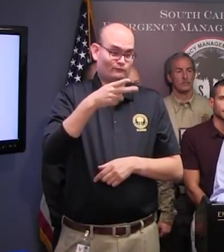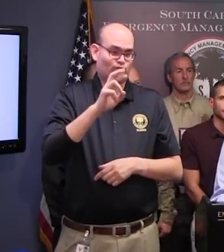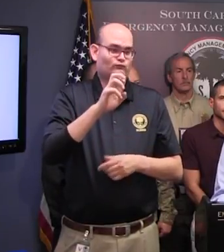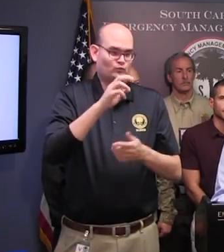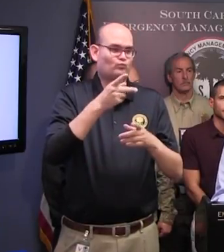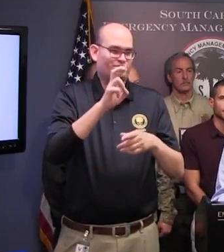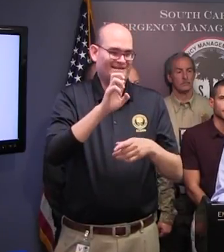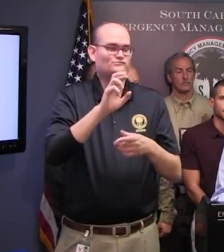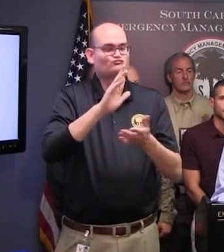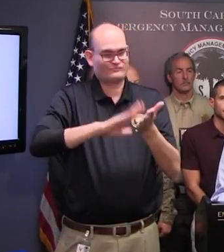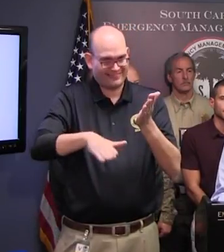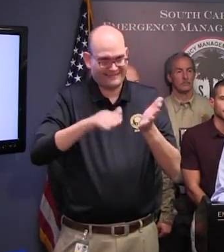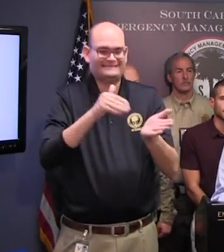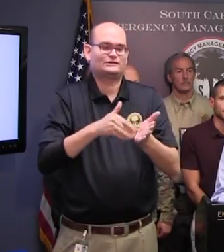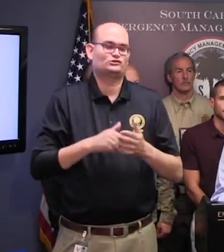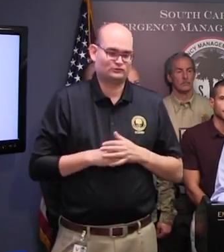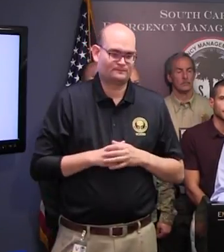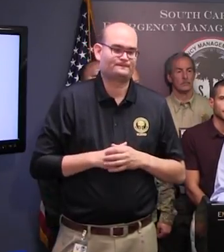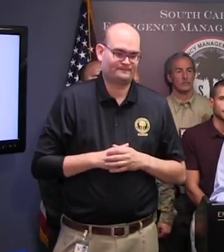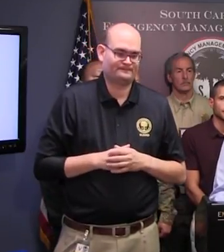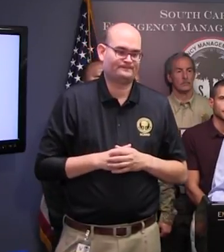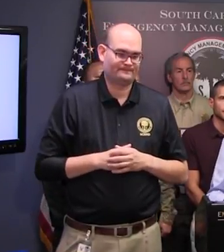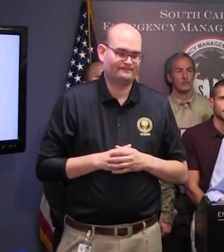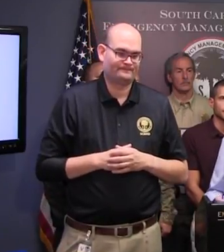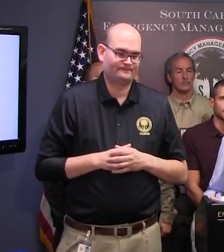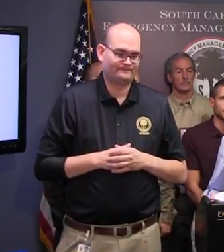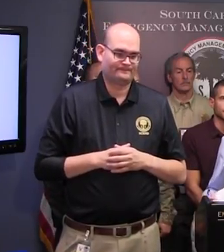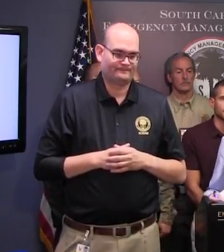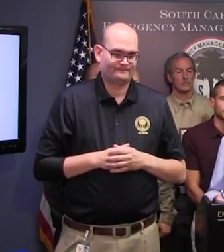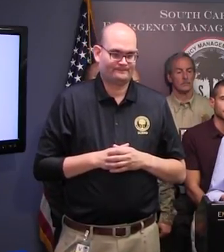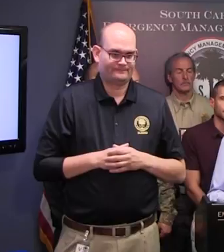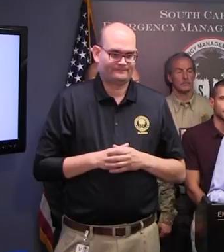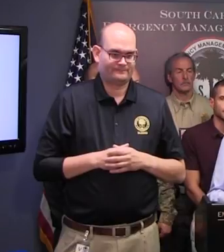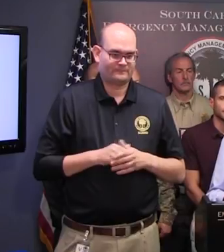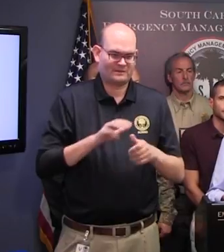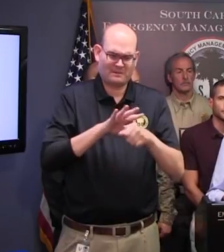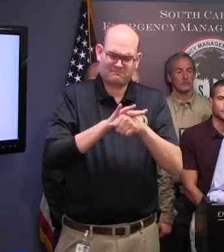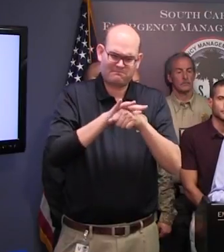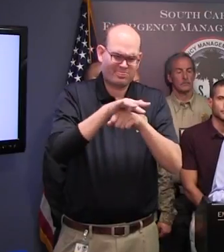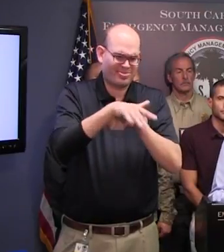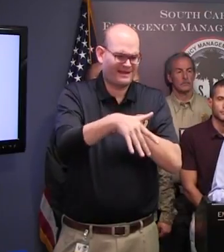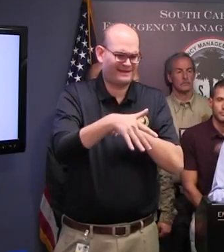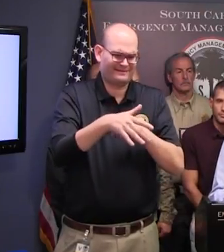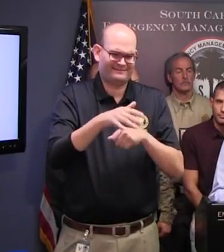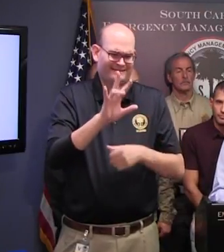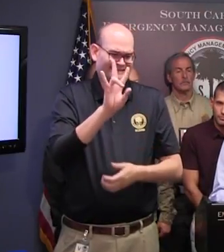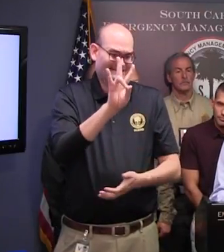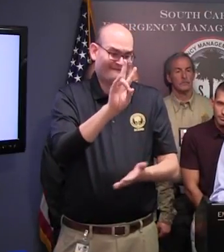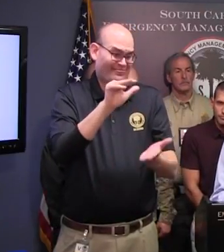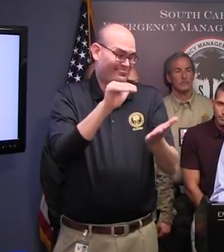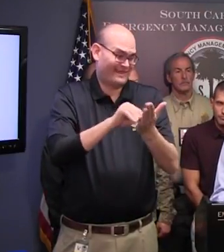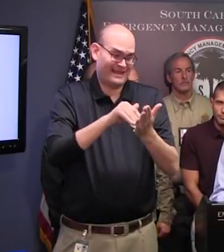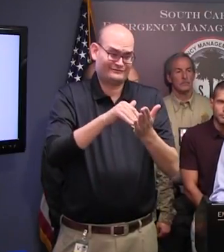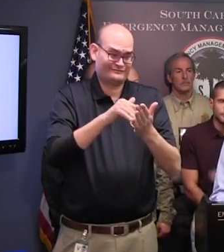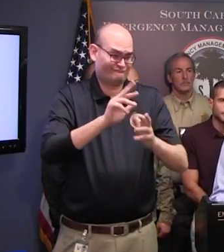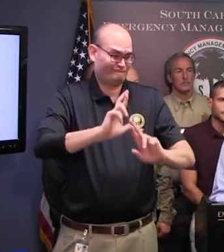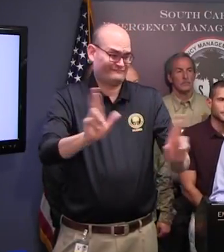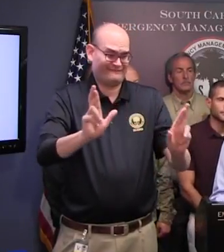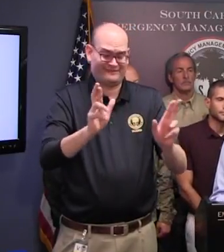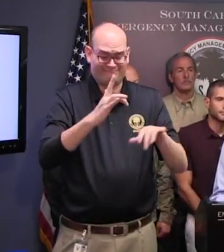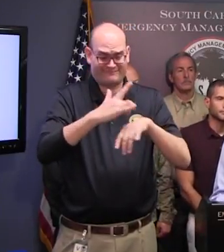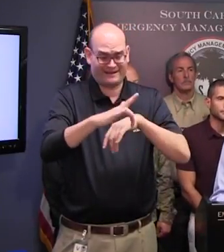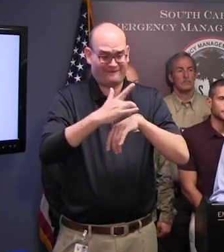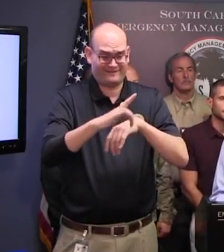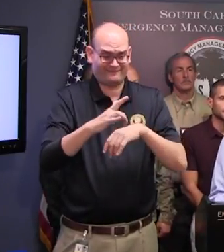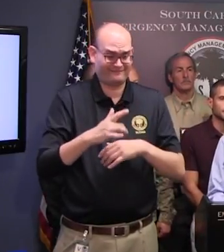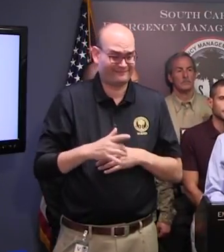to over 7,000. We also have an additional 11 shelters that plan